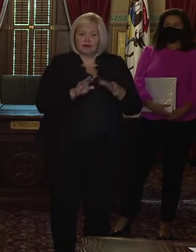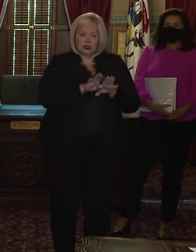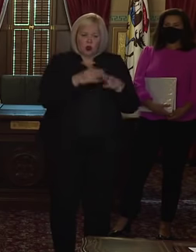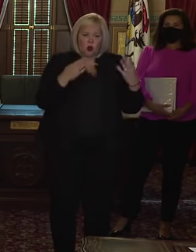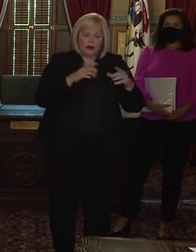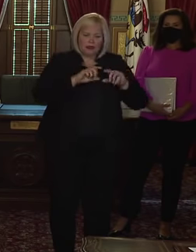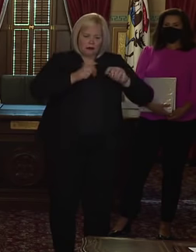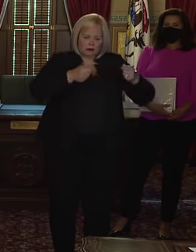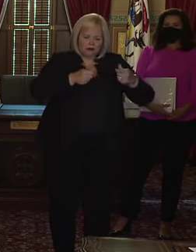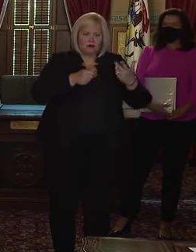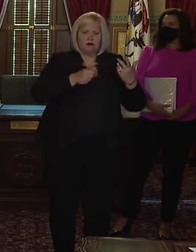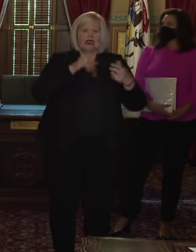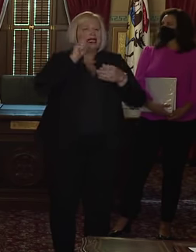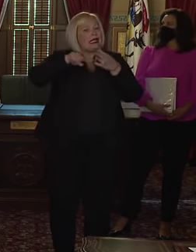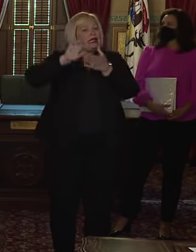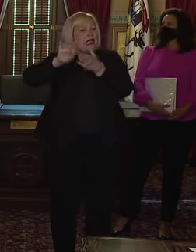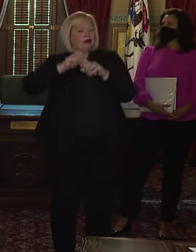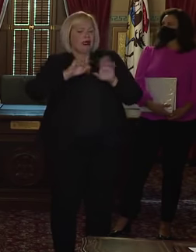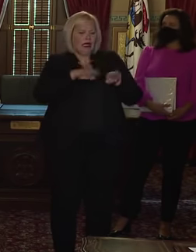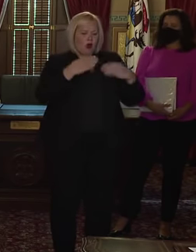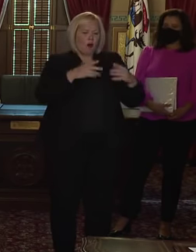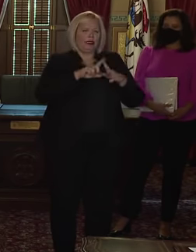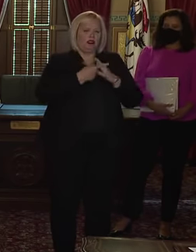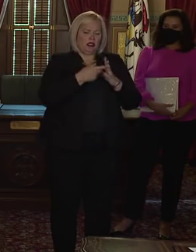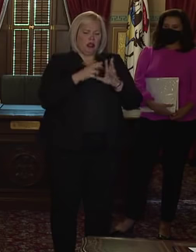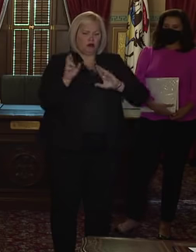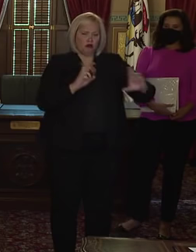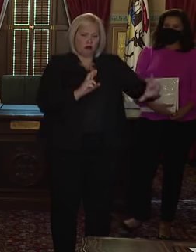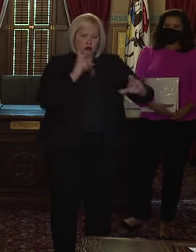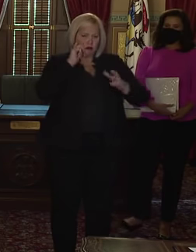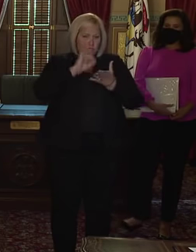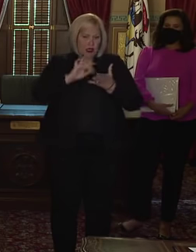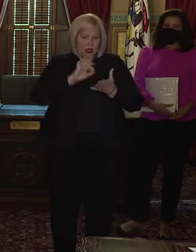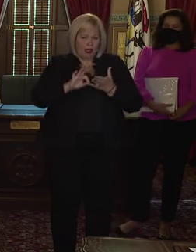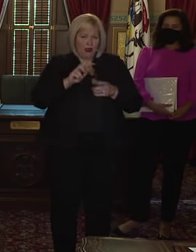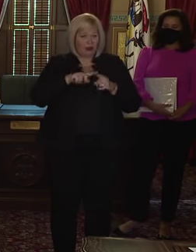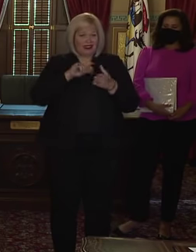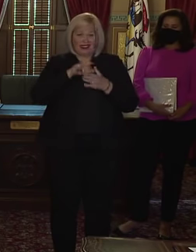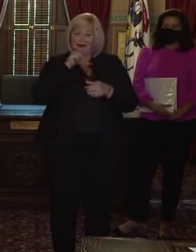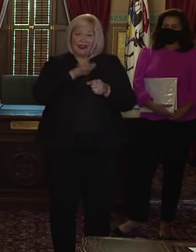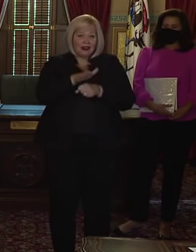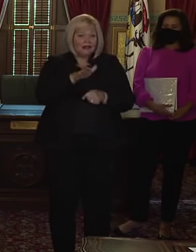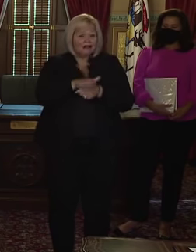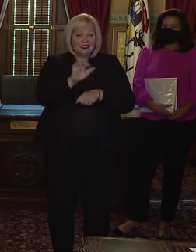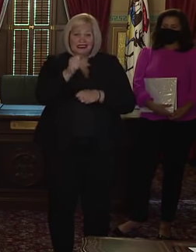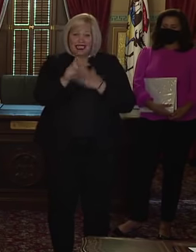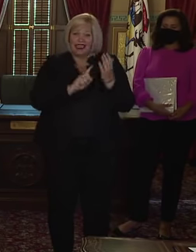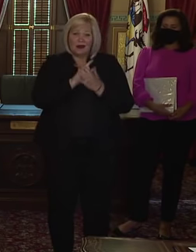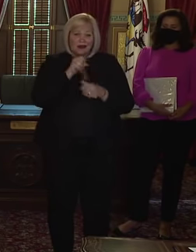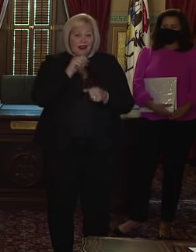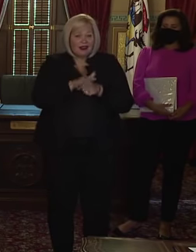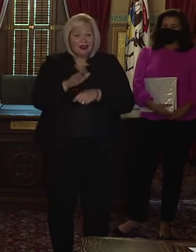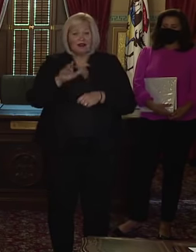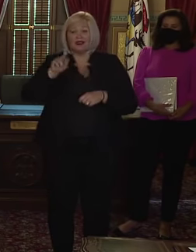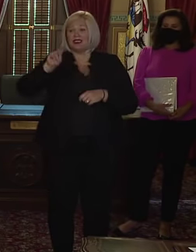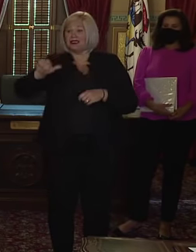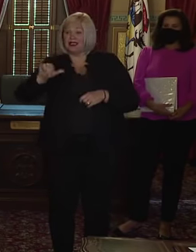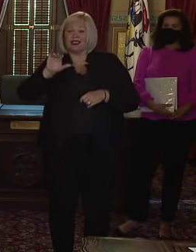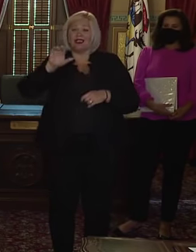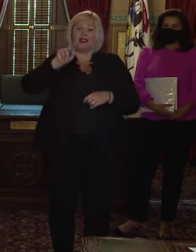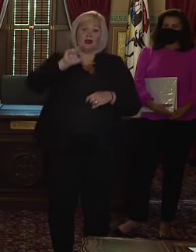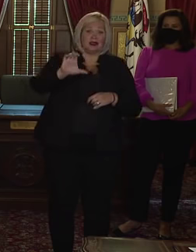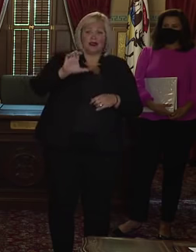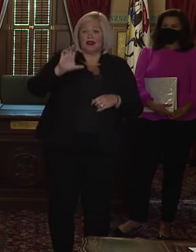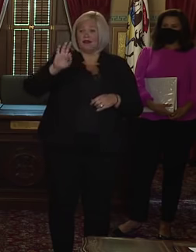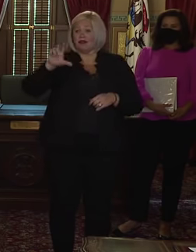envelopes, that's great. Step in the right direction. It's not enough. States like Kentucky, North Carolina, Ohio, Florida,